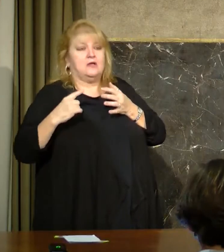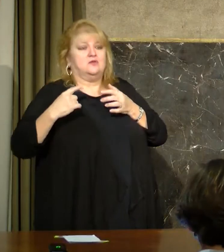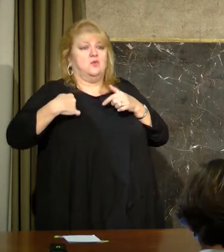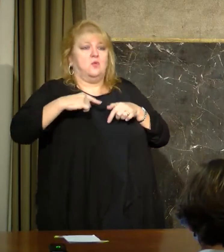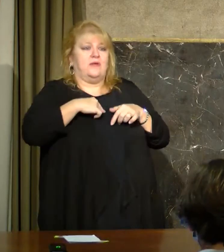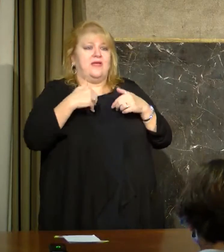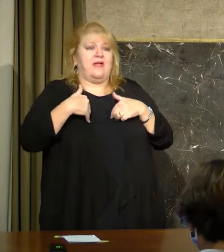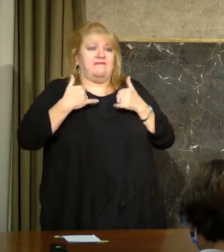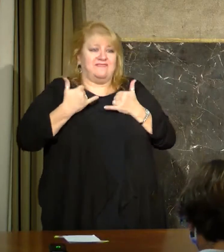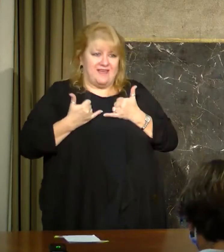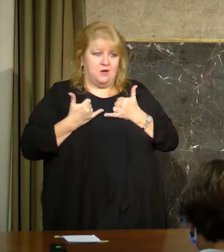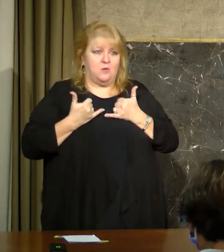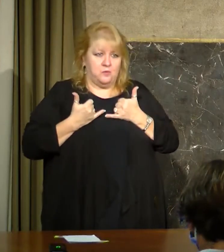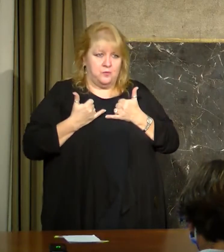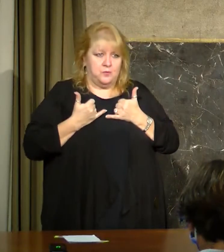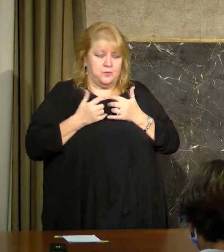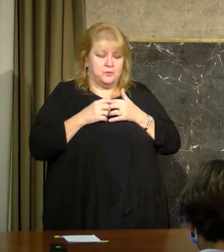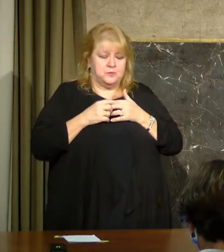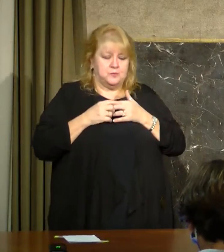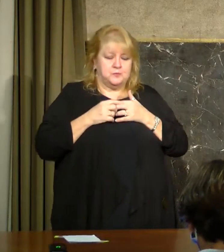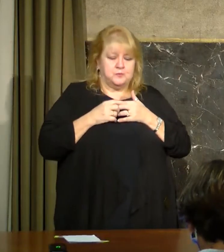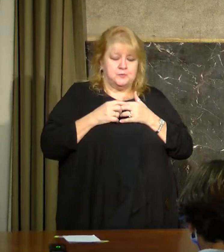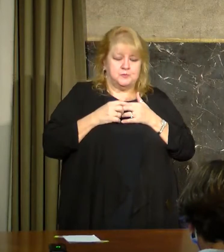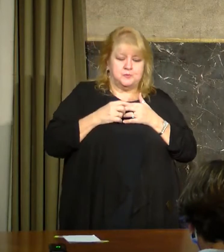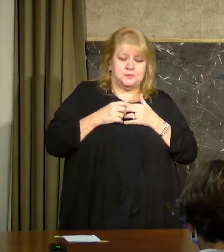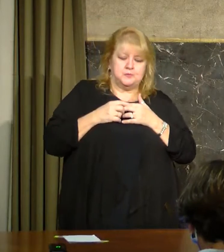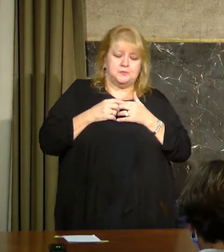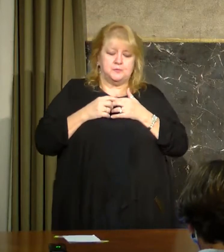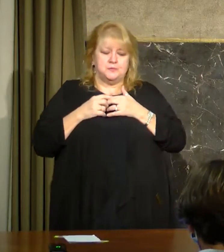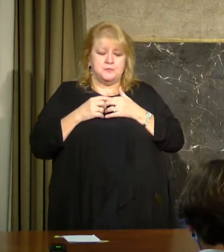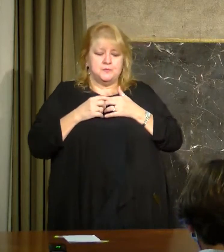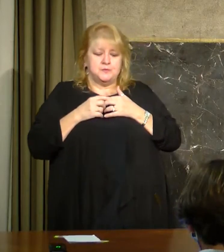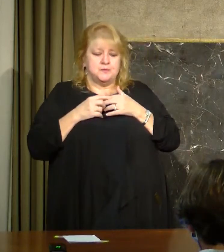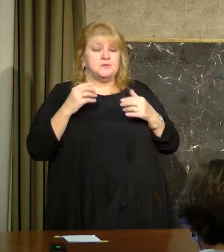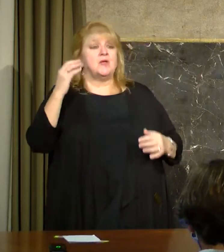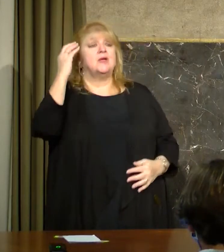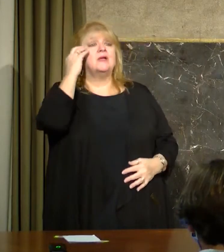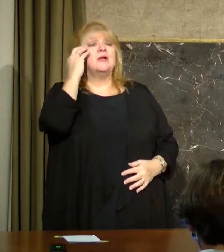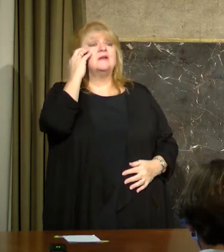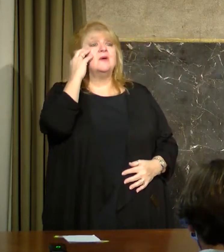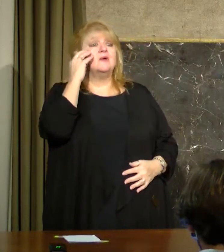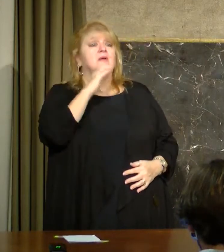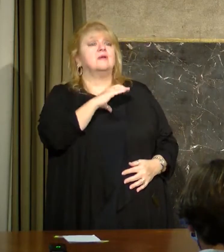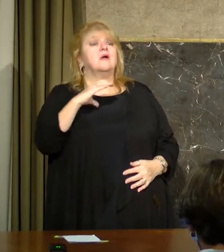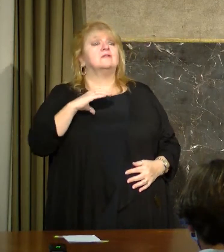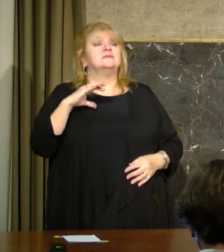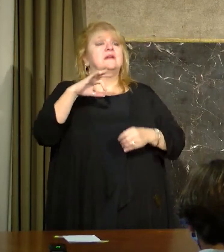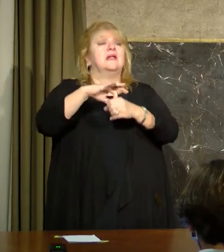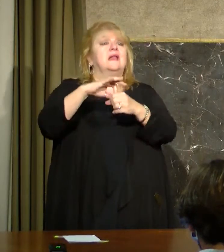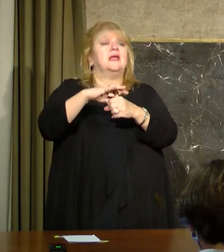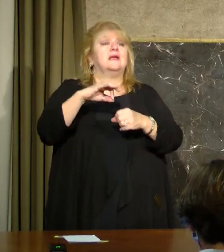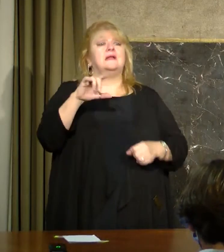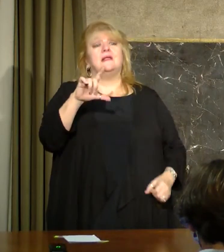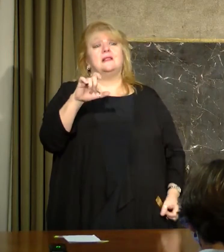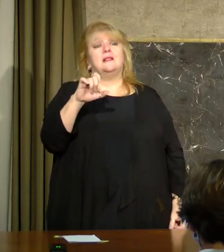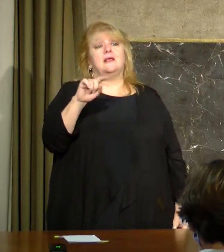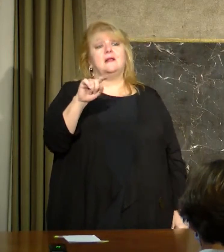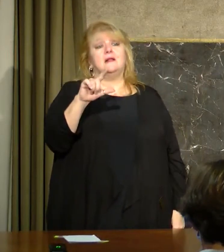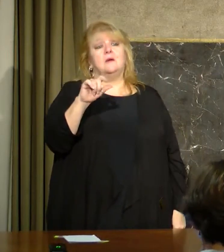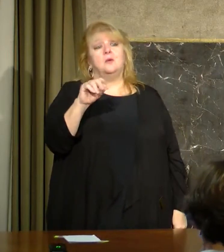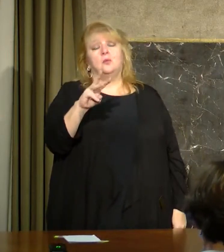this is important. I'm cognizant of the very tragic loss of Congressman Letlow and